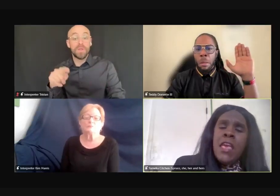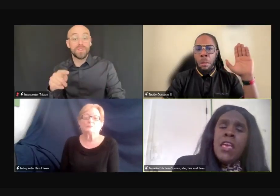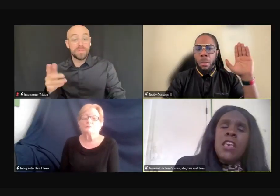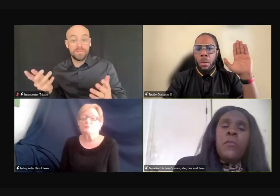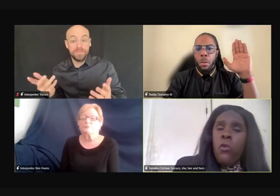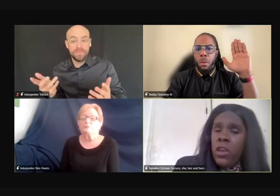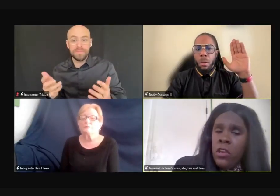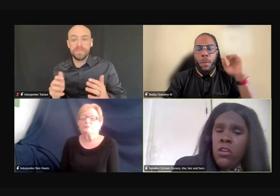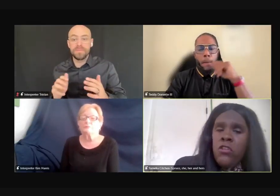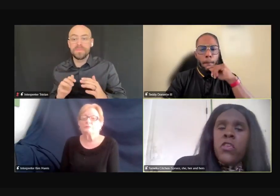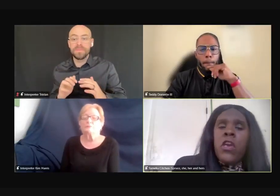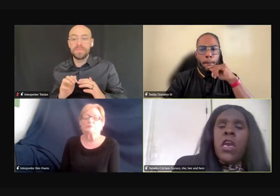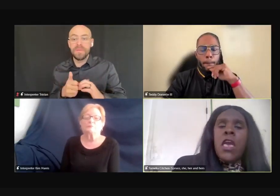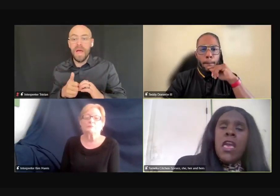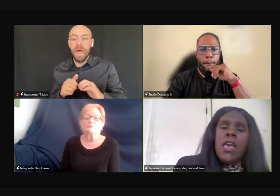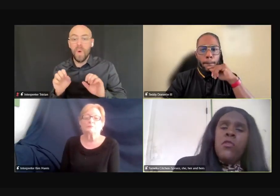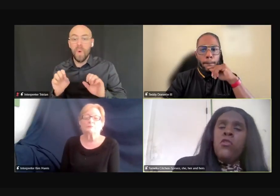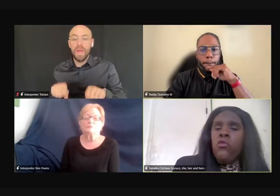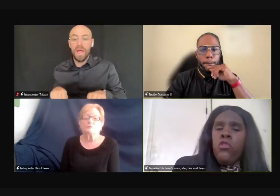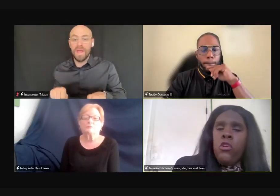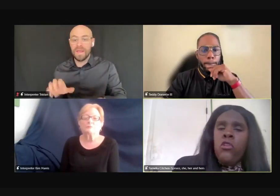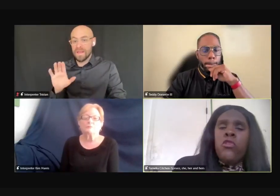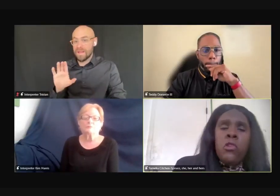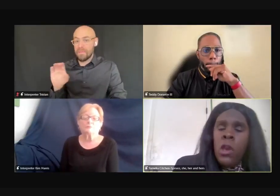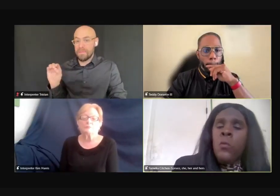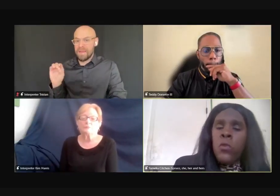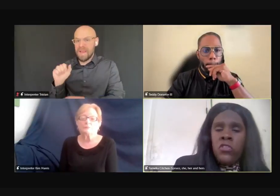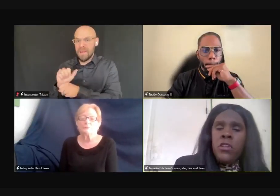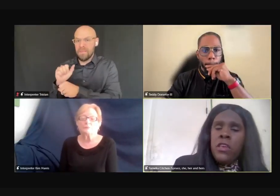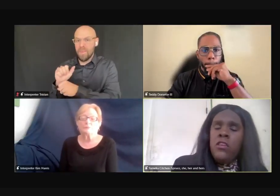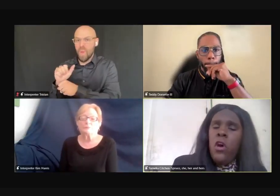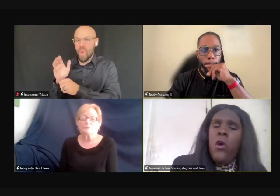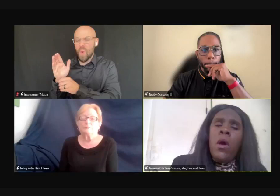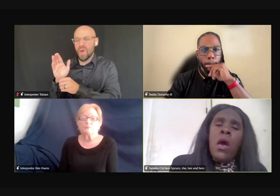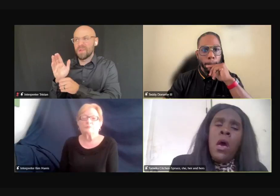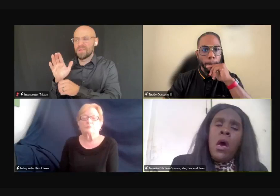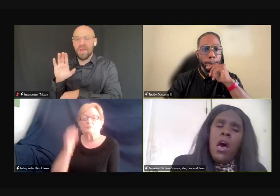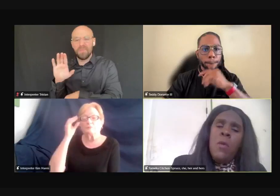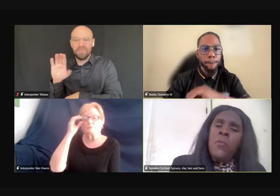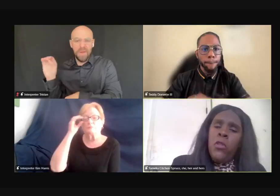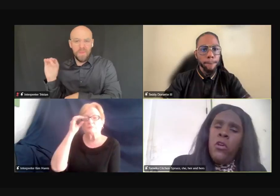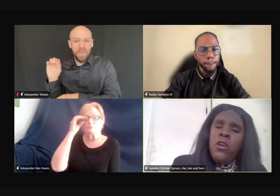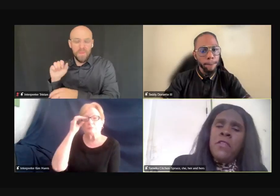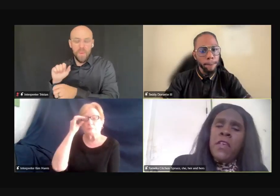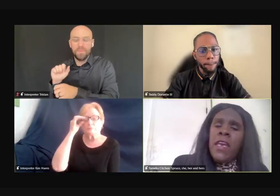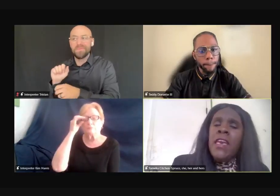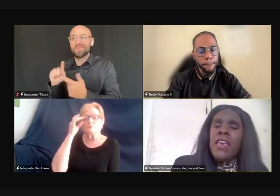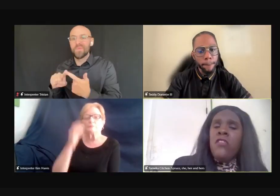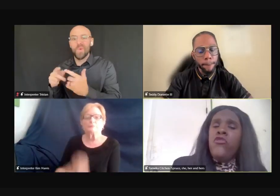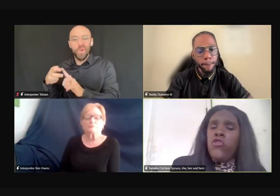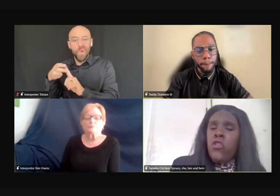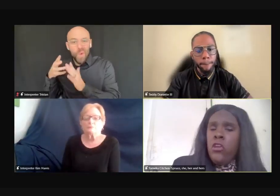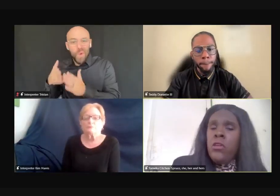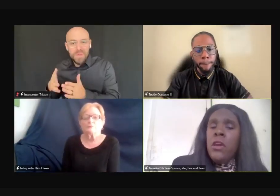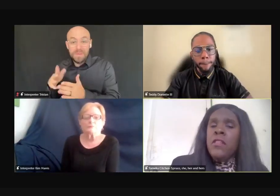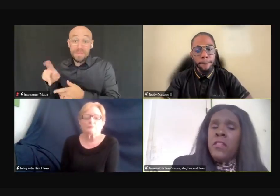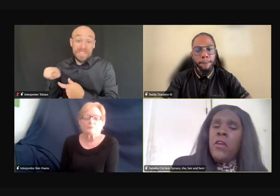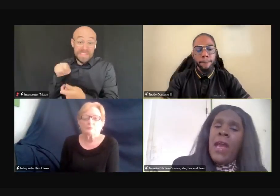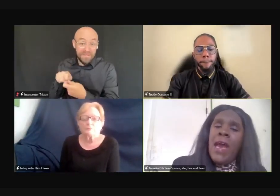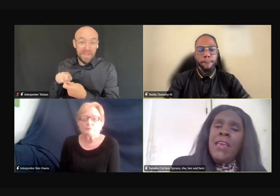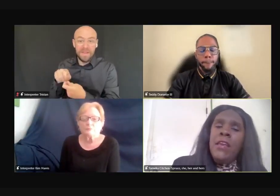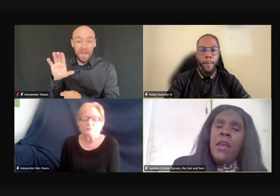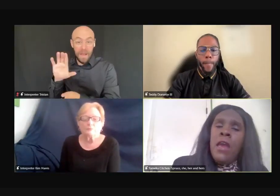can employers and recruiters or particularly, you know, um, employers can ensure